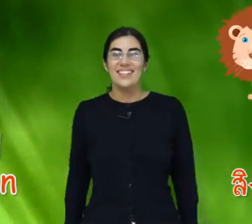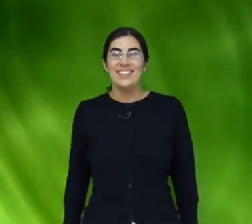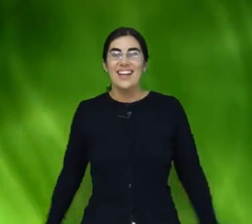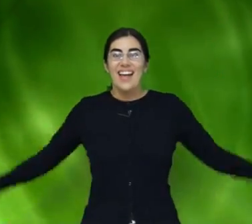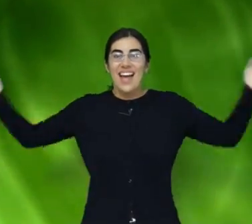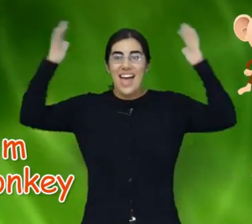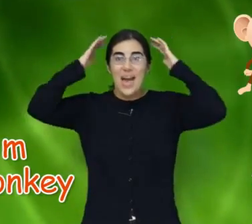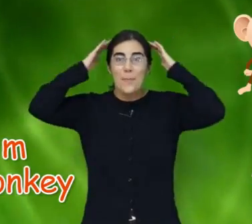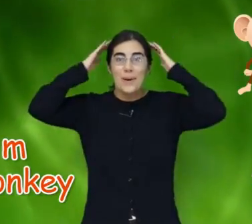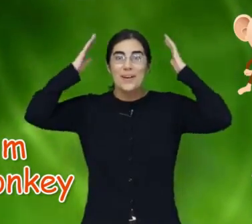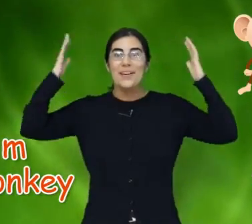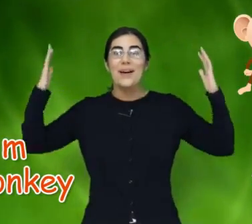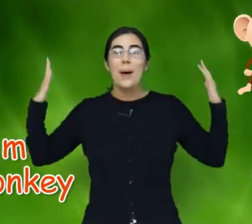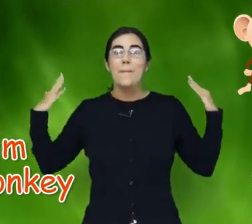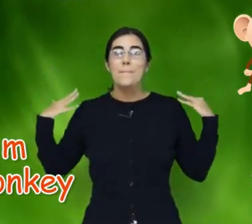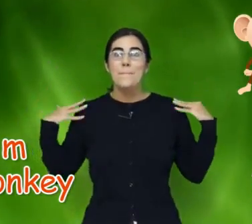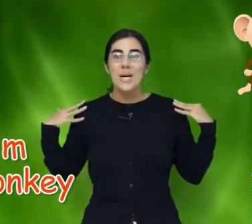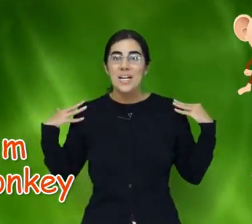M. M.